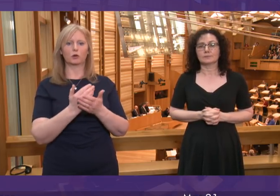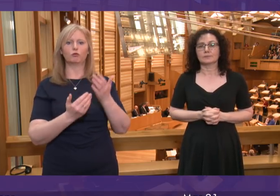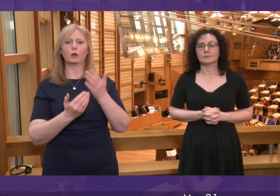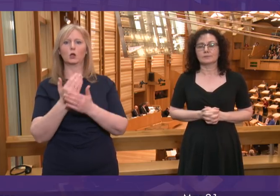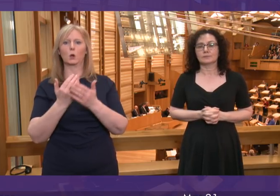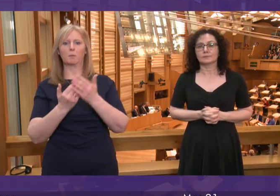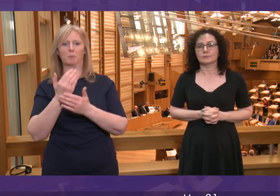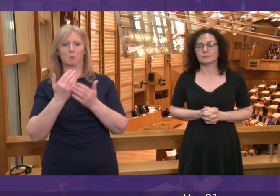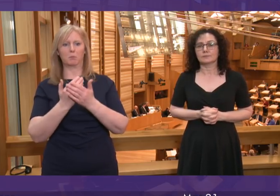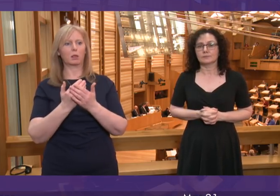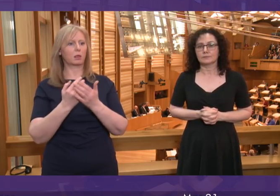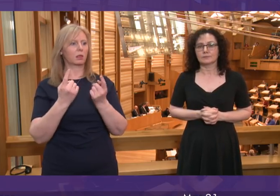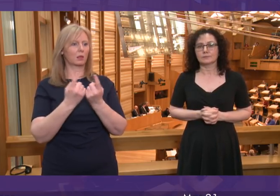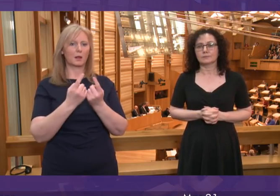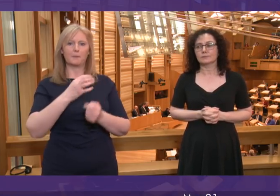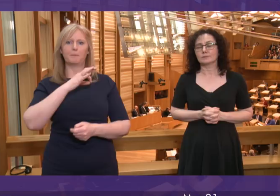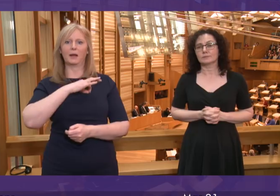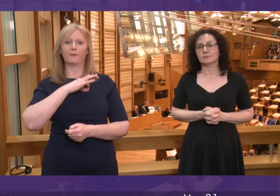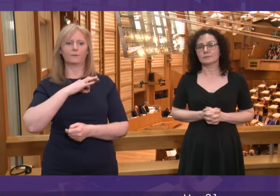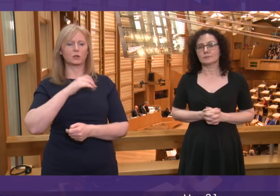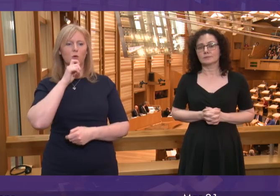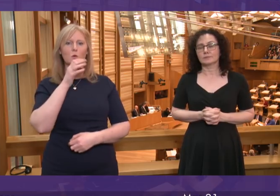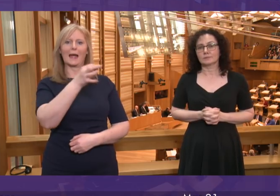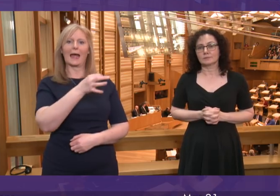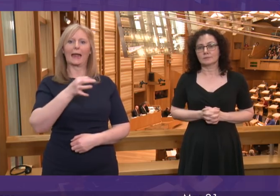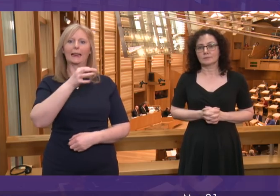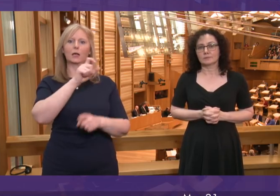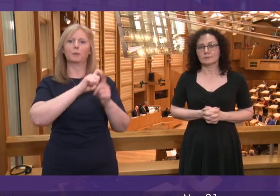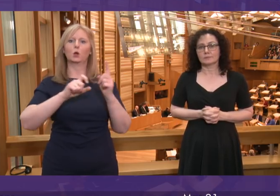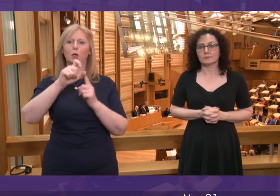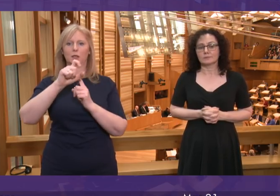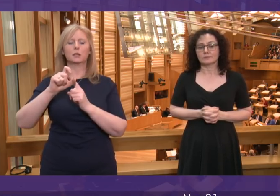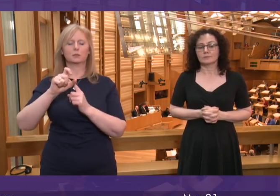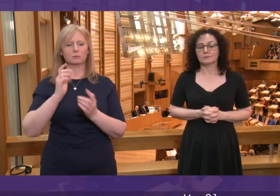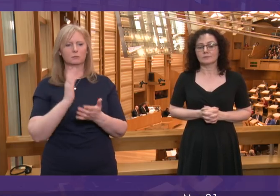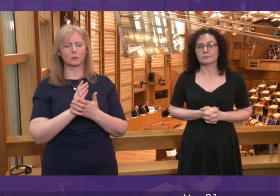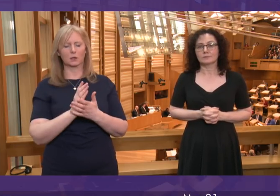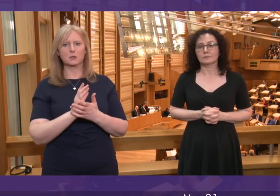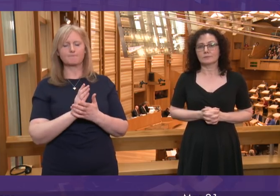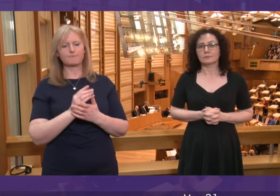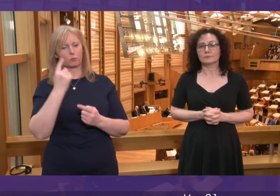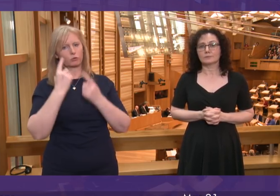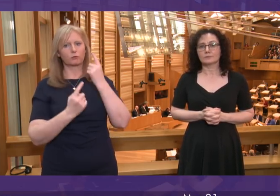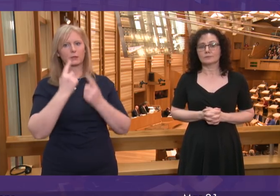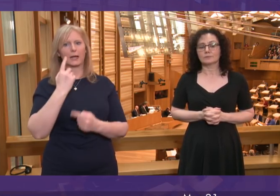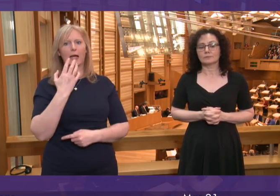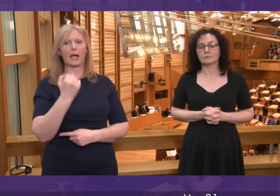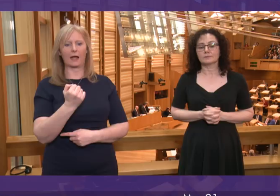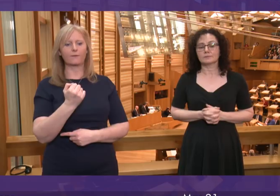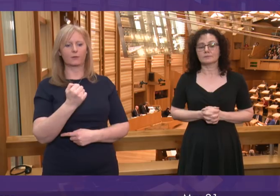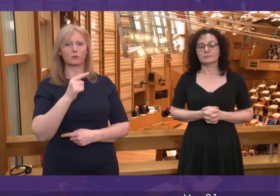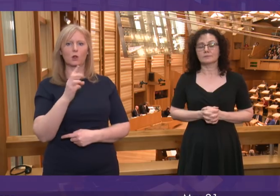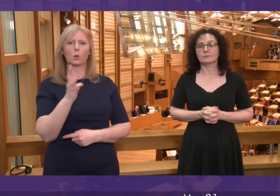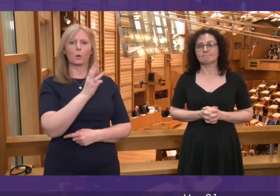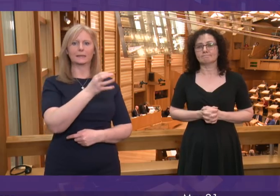islands and the associated economic benefits for our island communities. We are very concerned at the uncertainty over the proposed connection from the